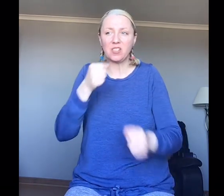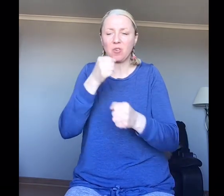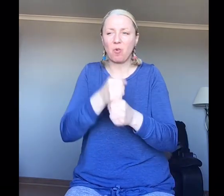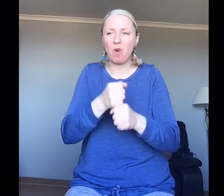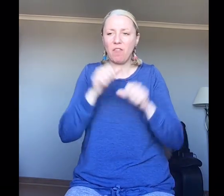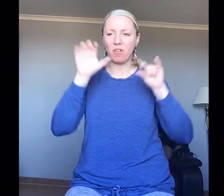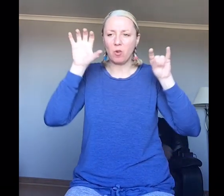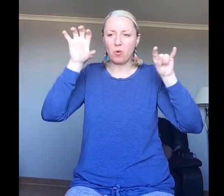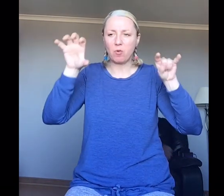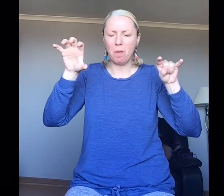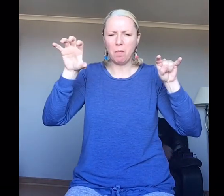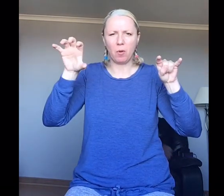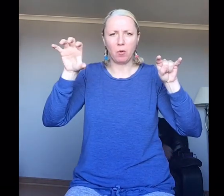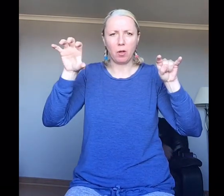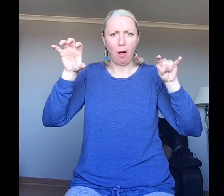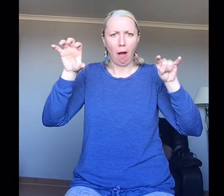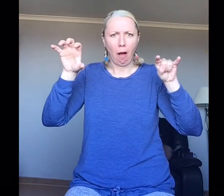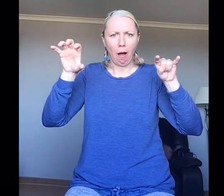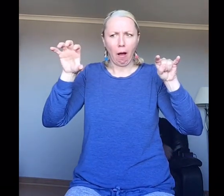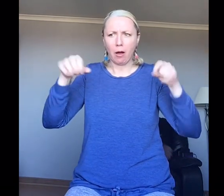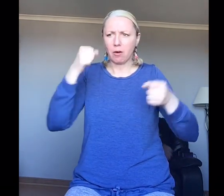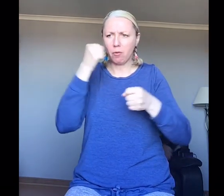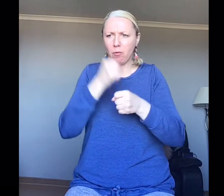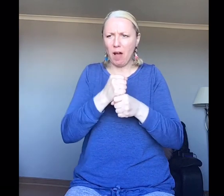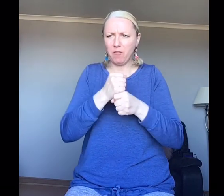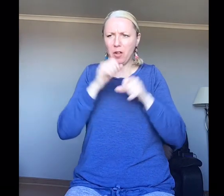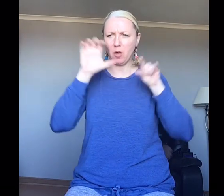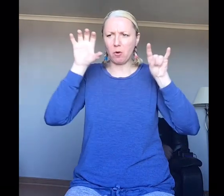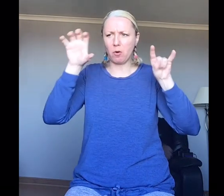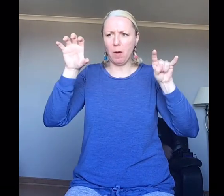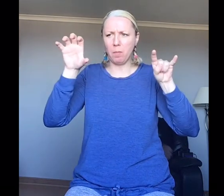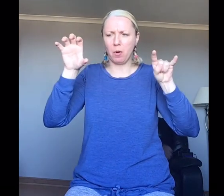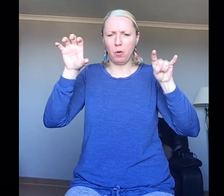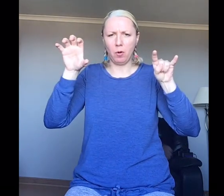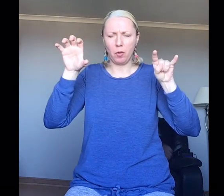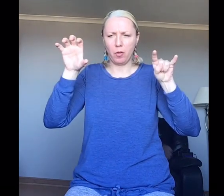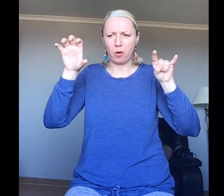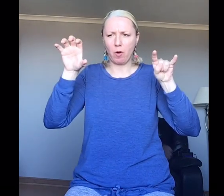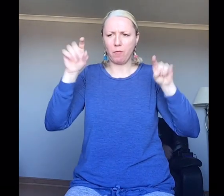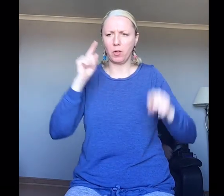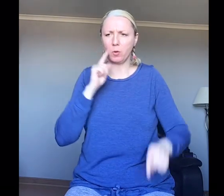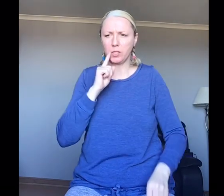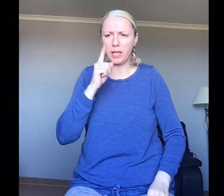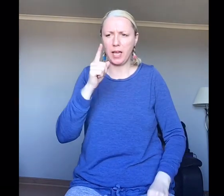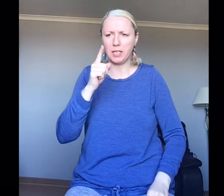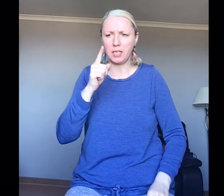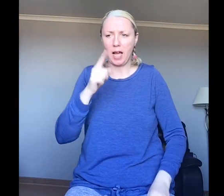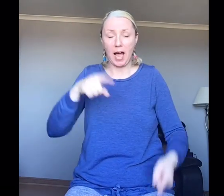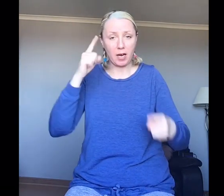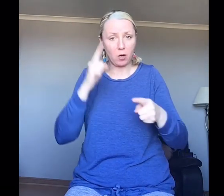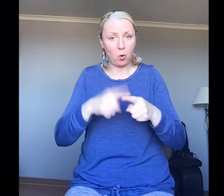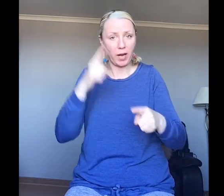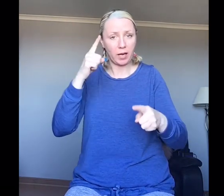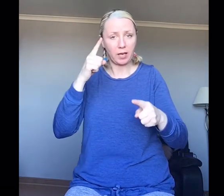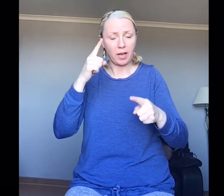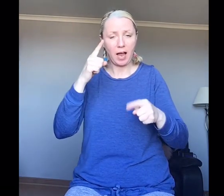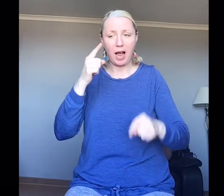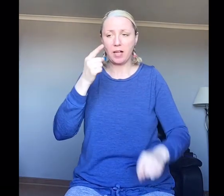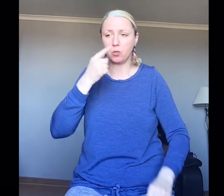Gruffalo crumble. Gruffalo crumble, the Gruffalo said. I'm quick as the